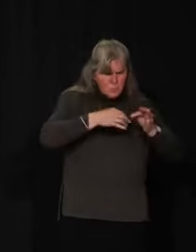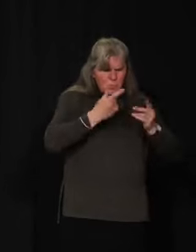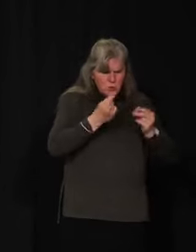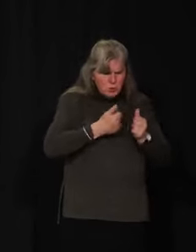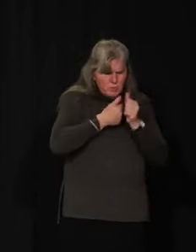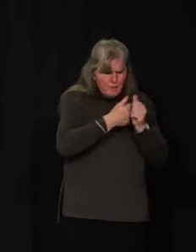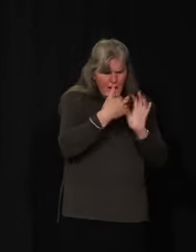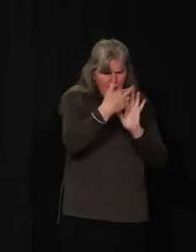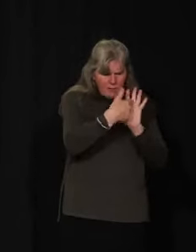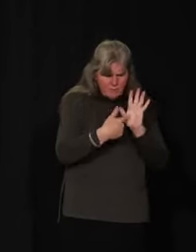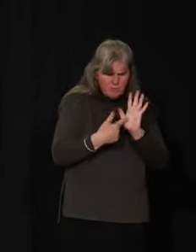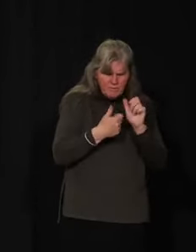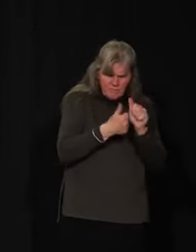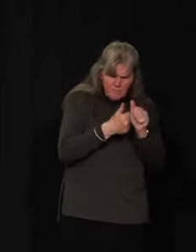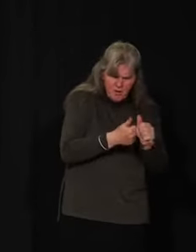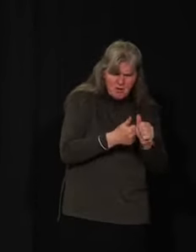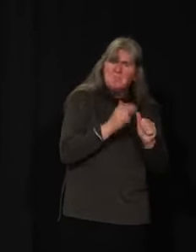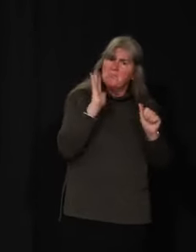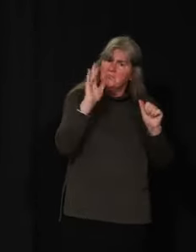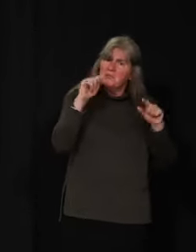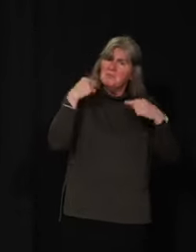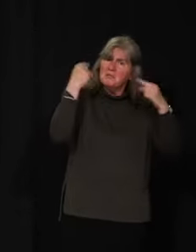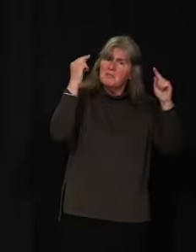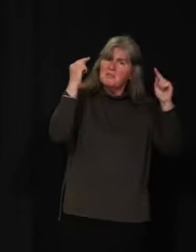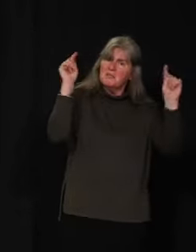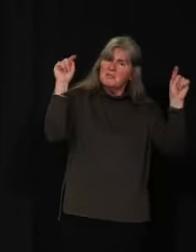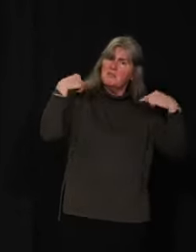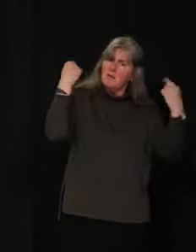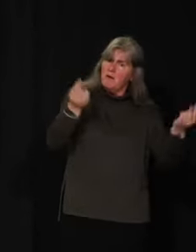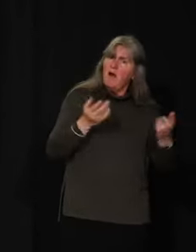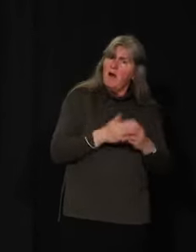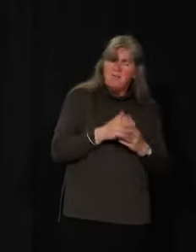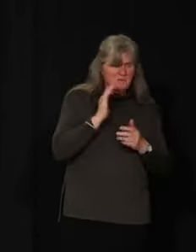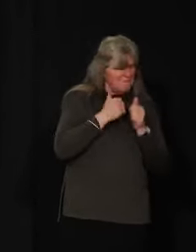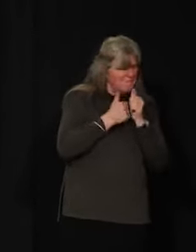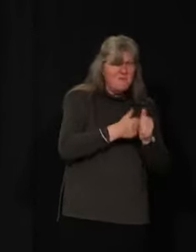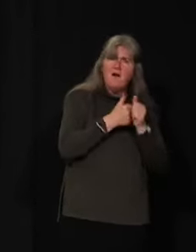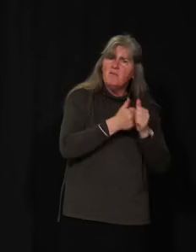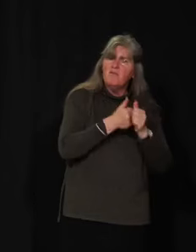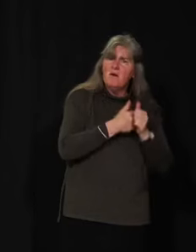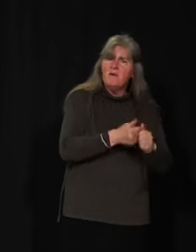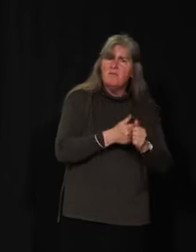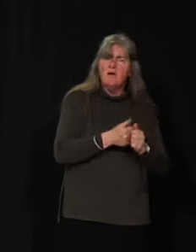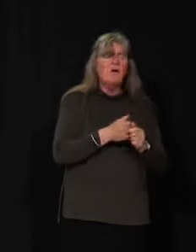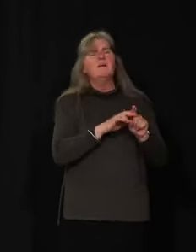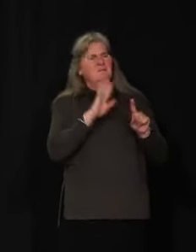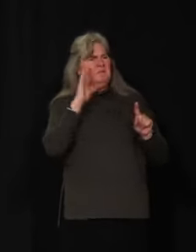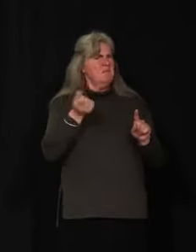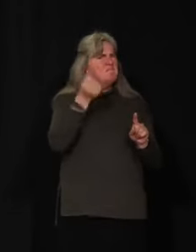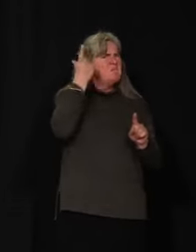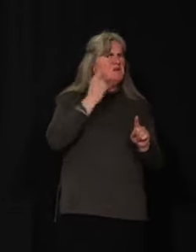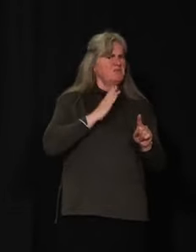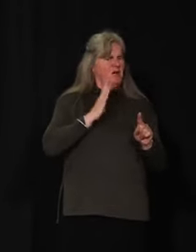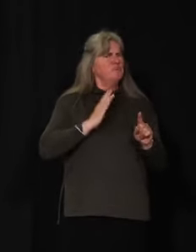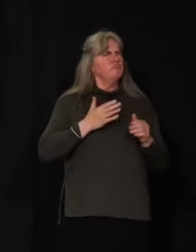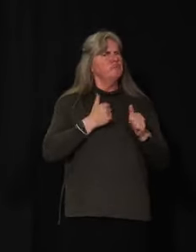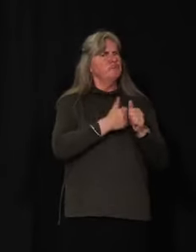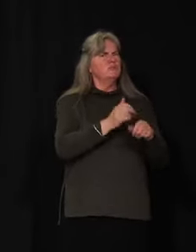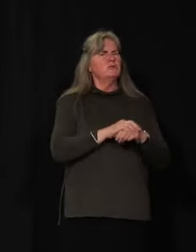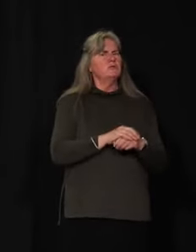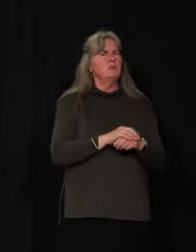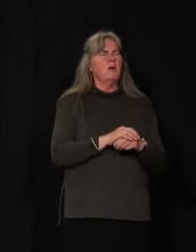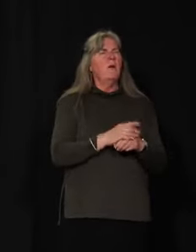orders have been very successful in achieving compliance and also understanding, ensuring that both